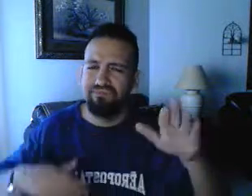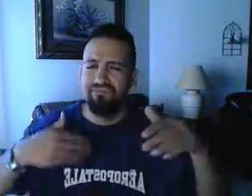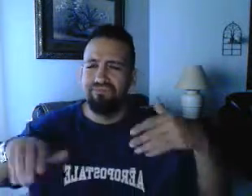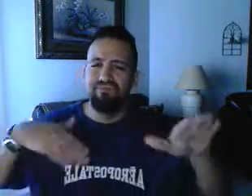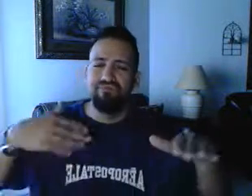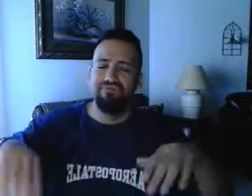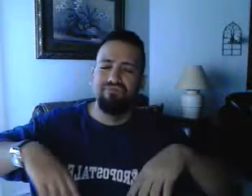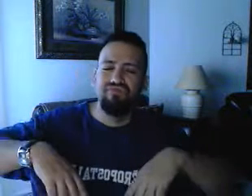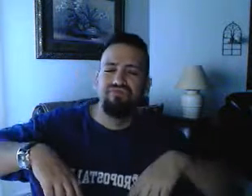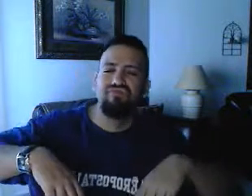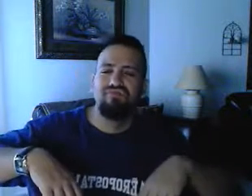...nine...